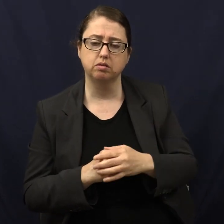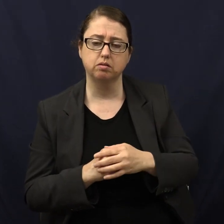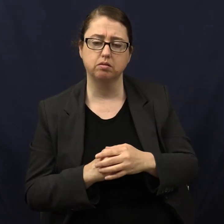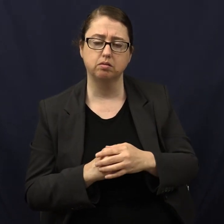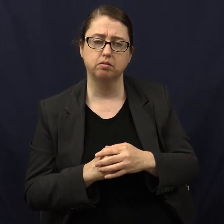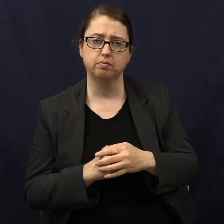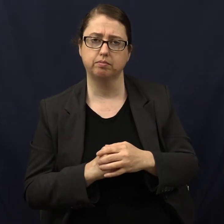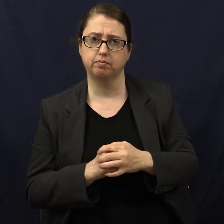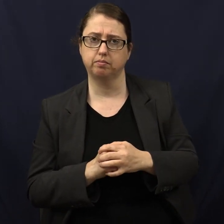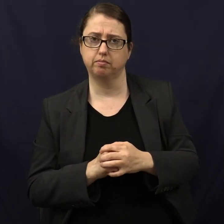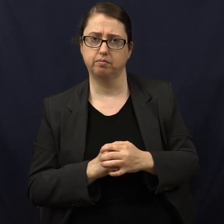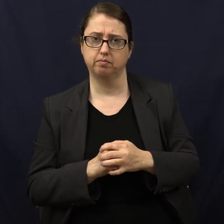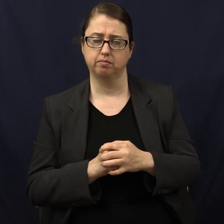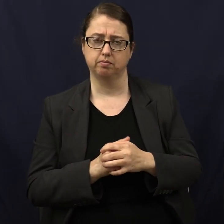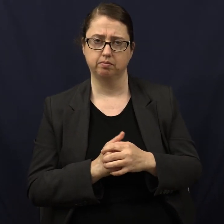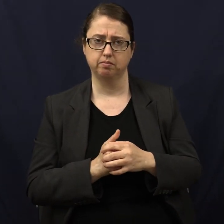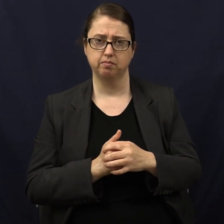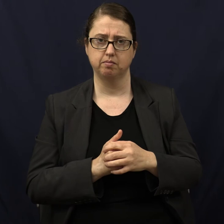Who was it addressed to?